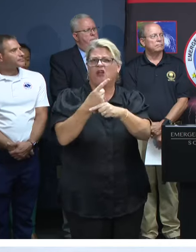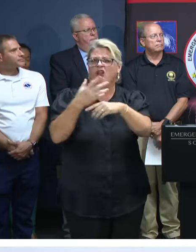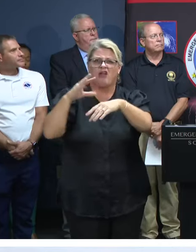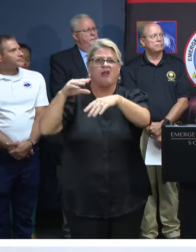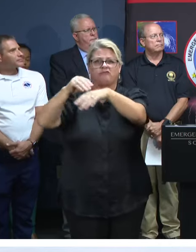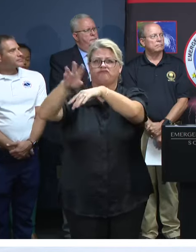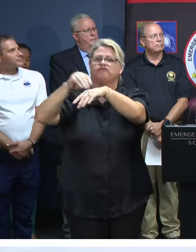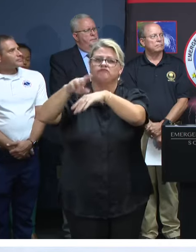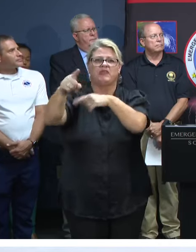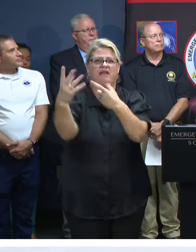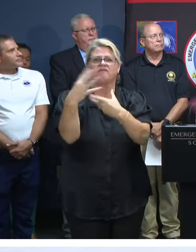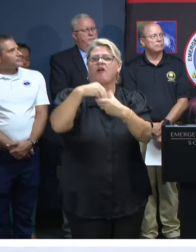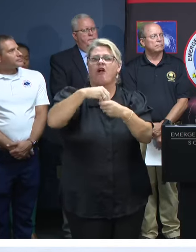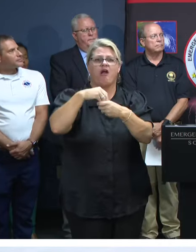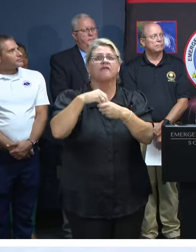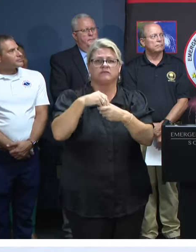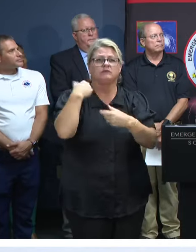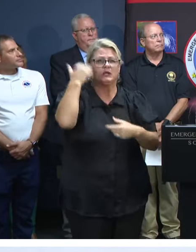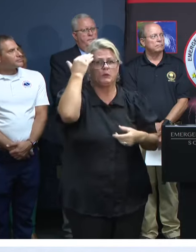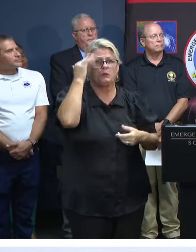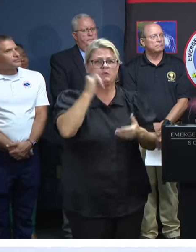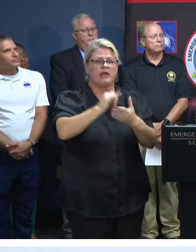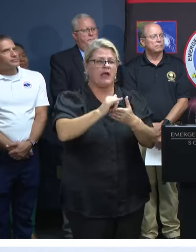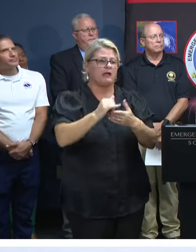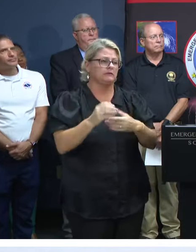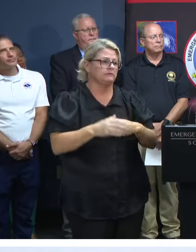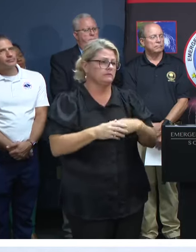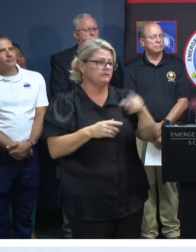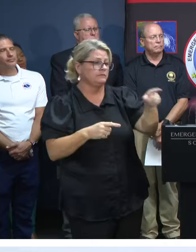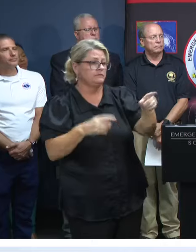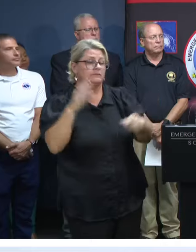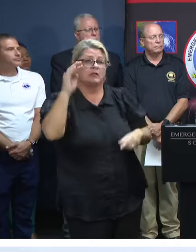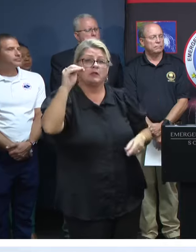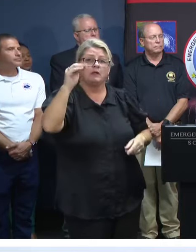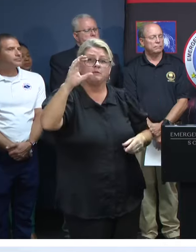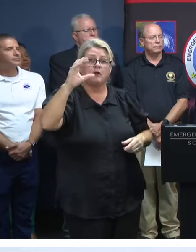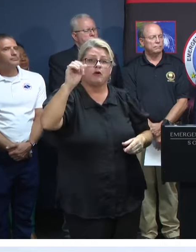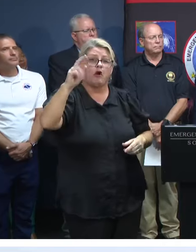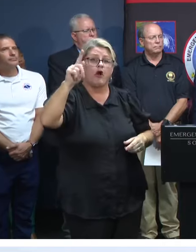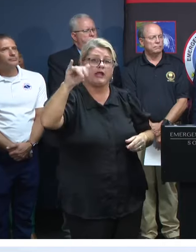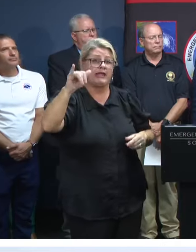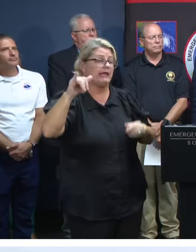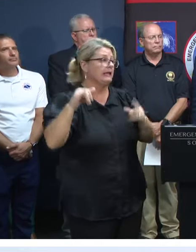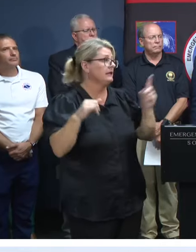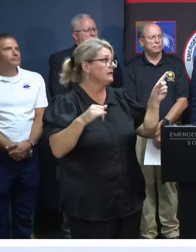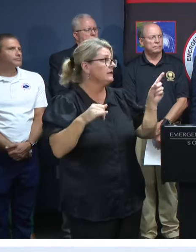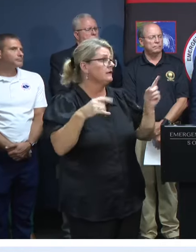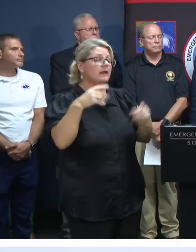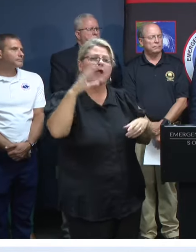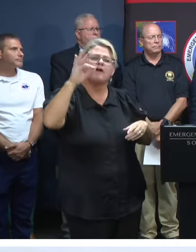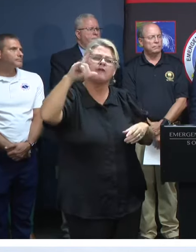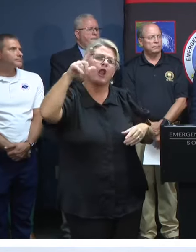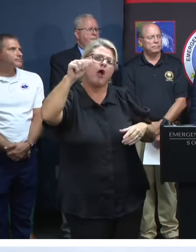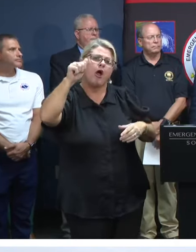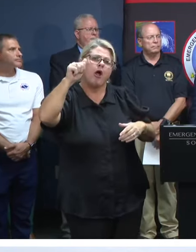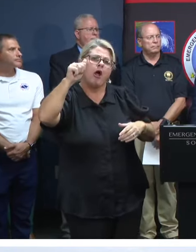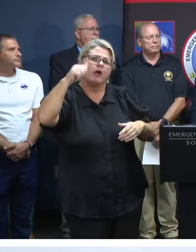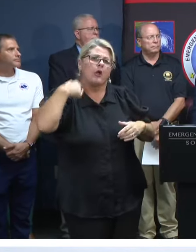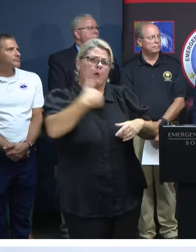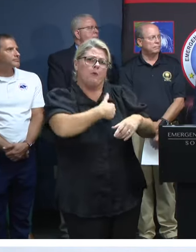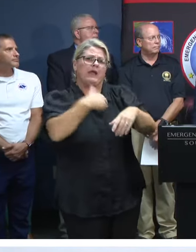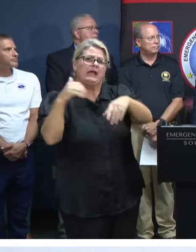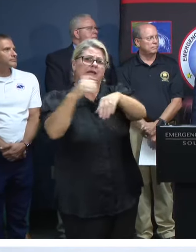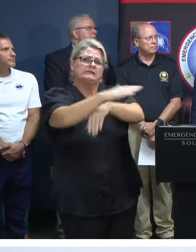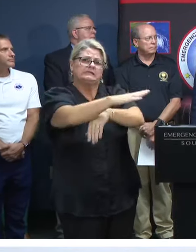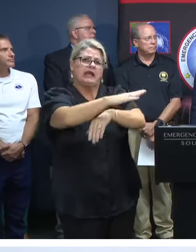very much involved. Governor for General McCarty, we sent some high-water vehicles down to Florida. Do we need those back? Do we have